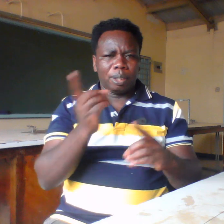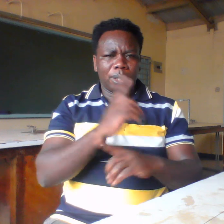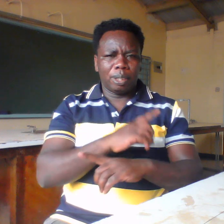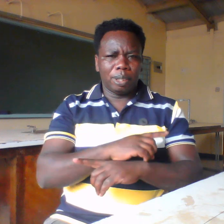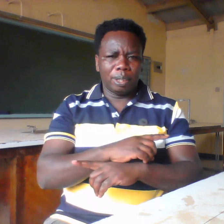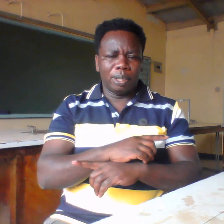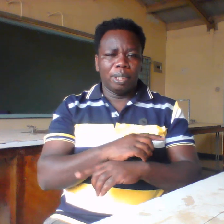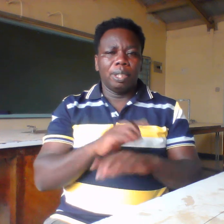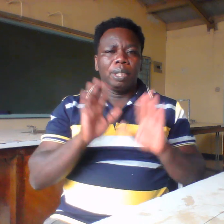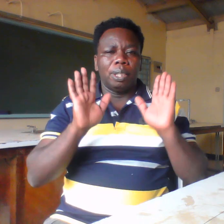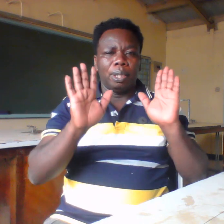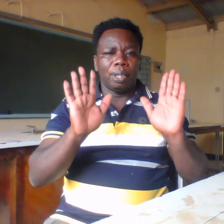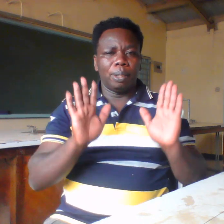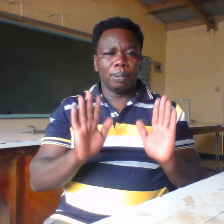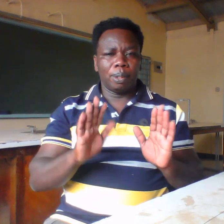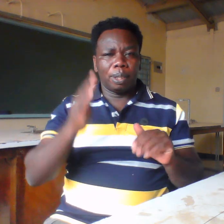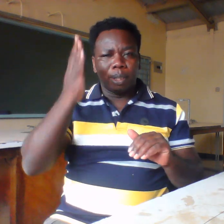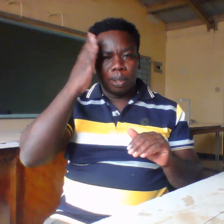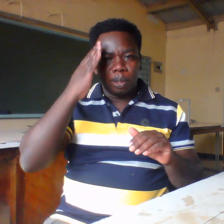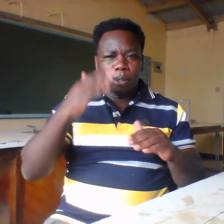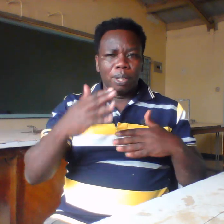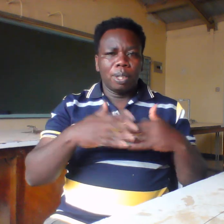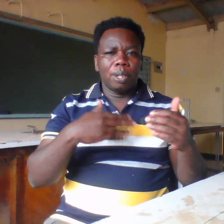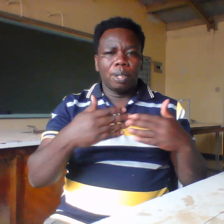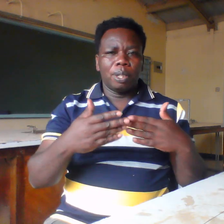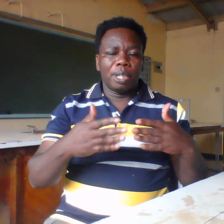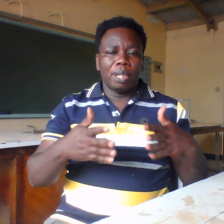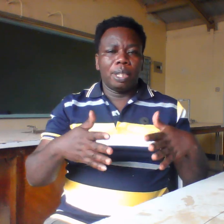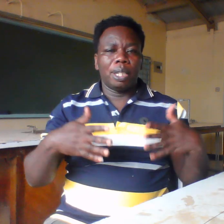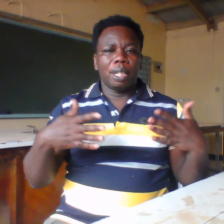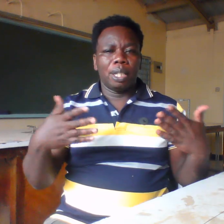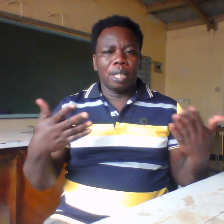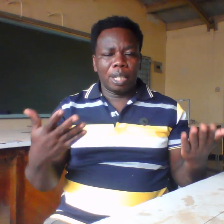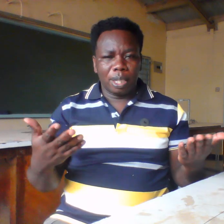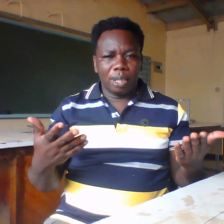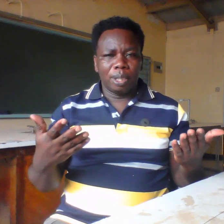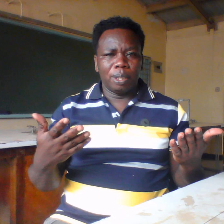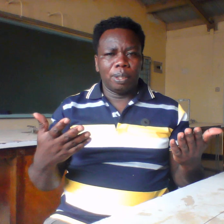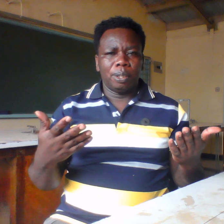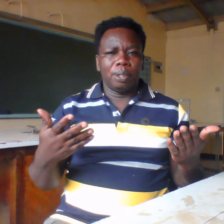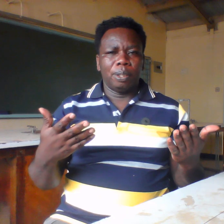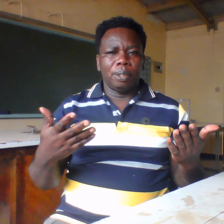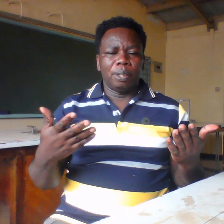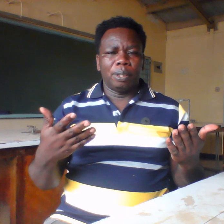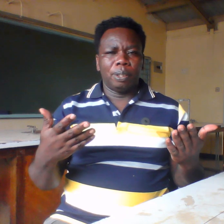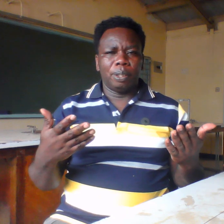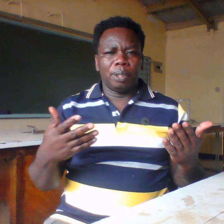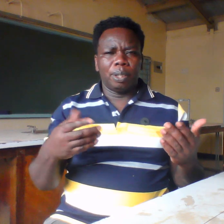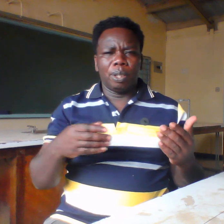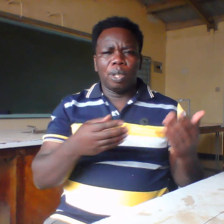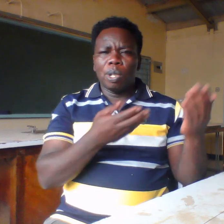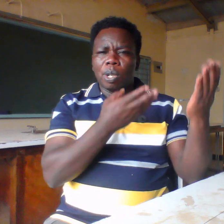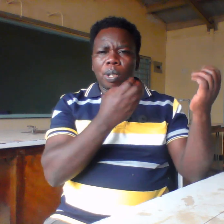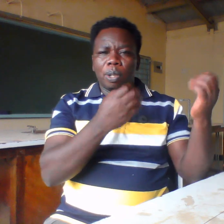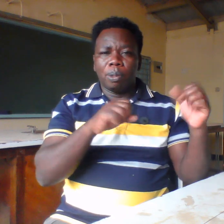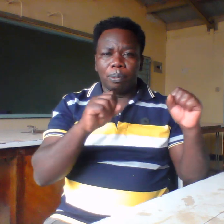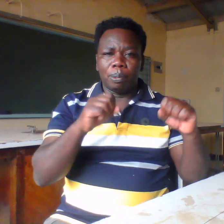know how do we sign the sign the app you can be able to see me and it's also important to always